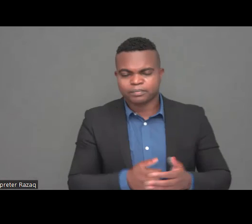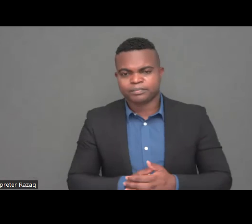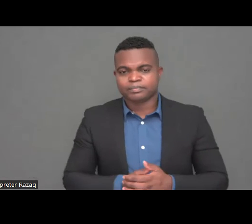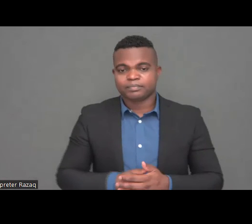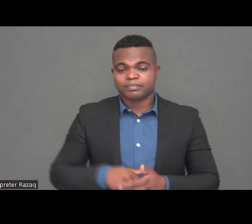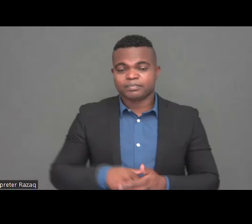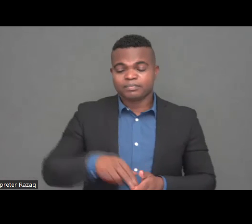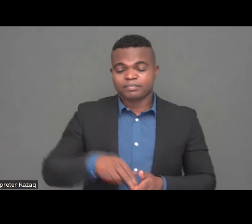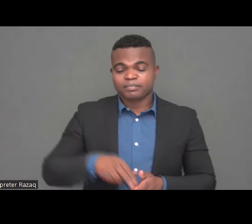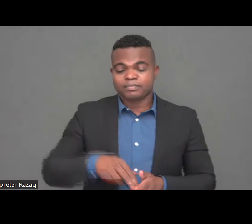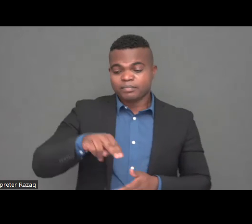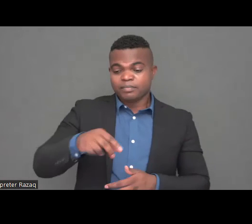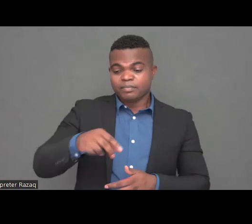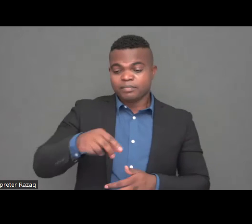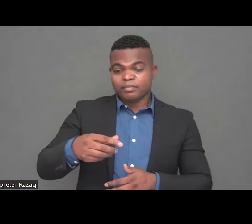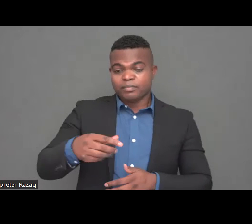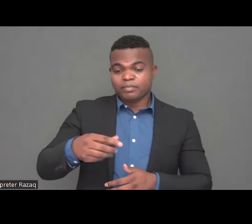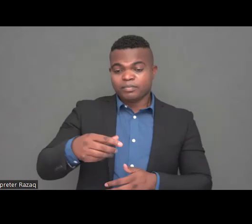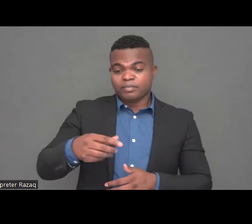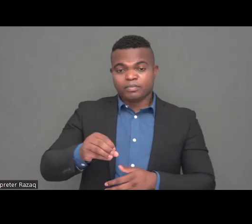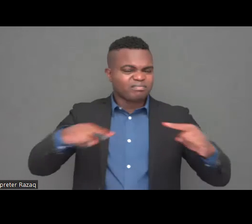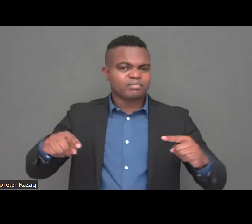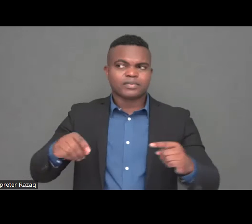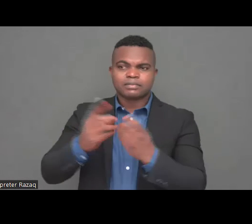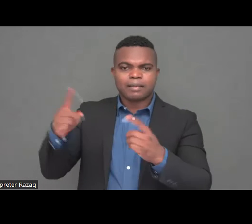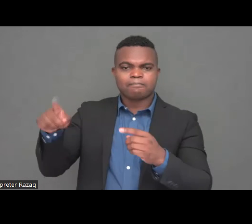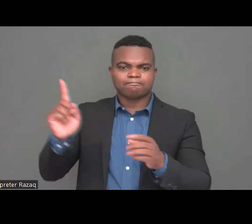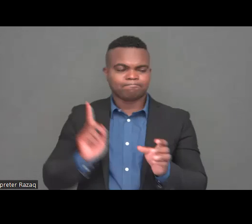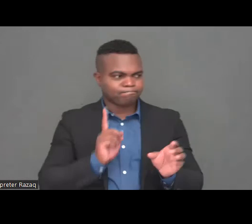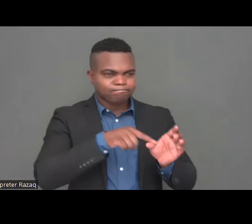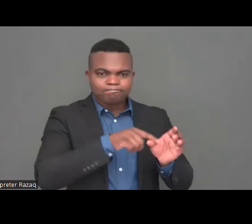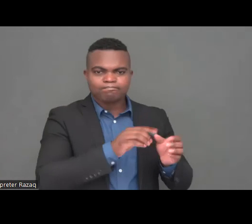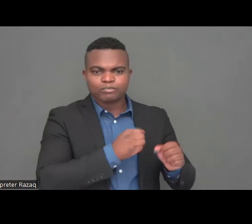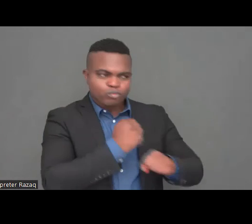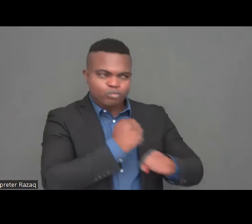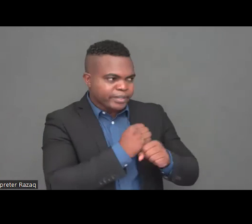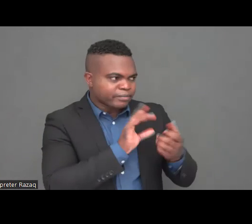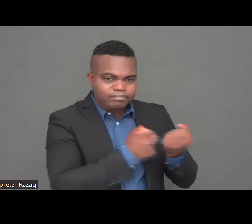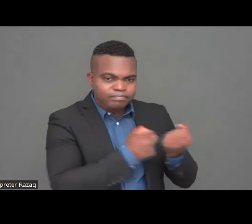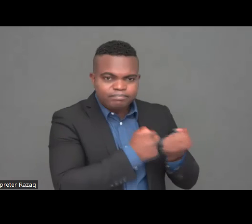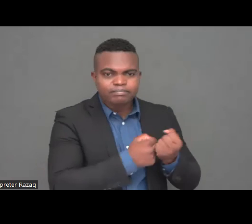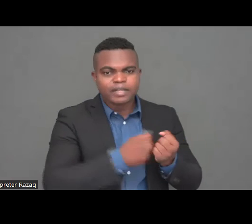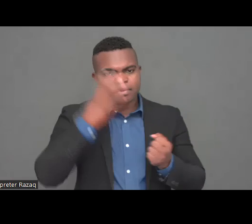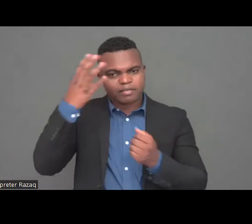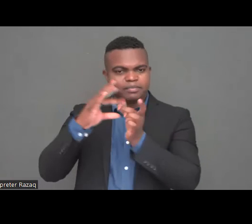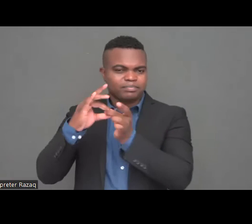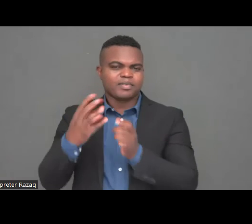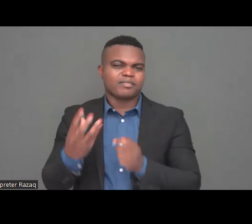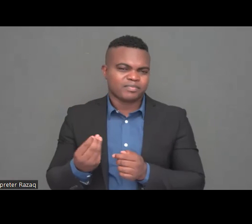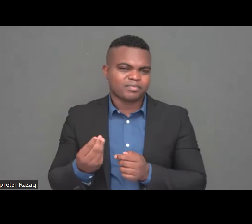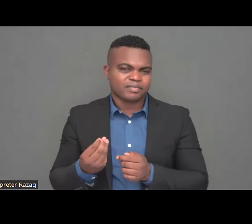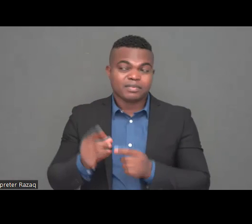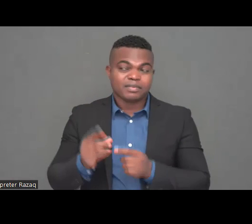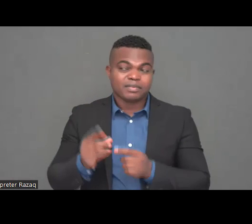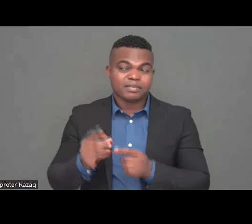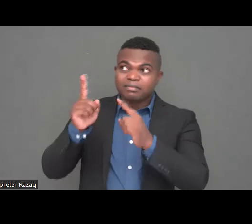these are the organizations that can help the disabilities so I'm appealing to the organizations and governments who